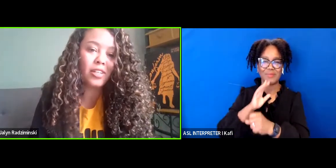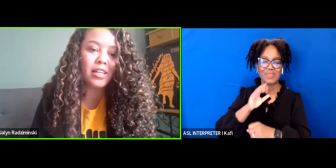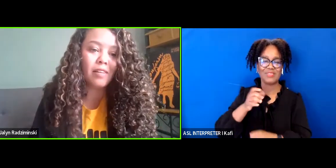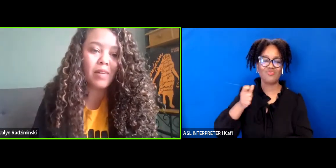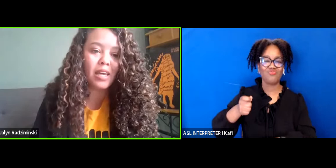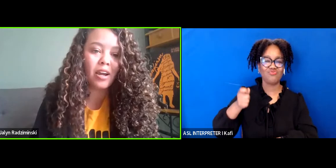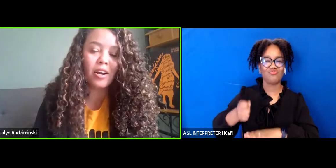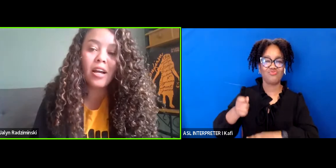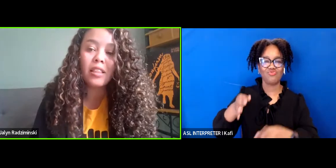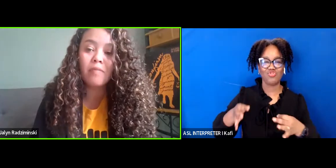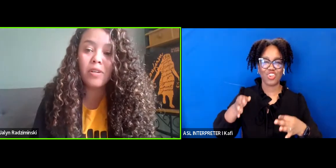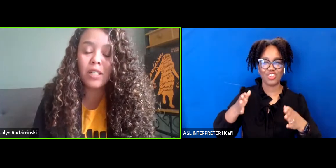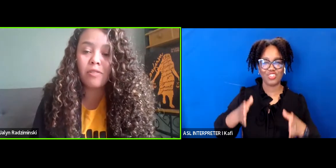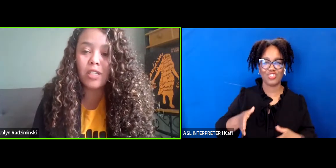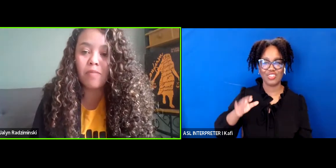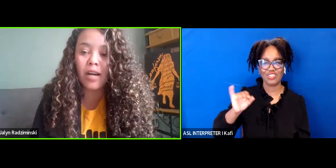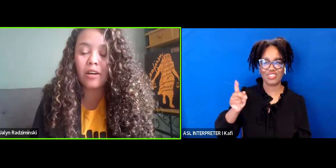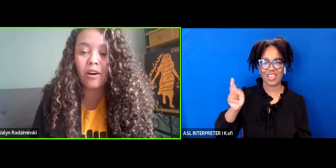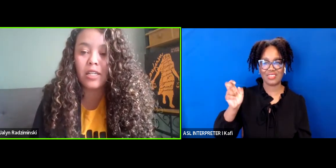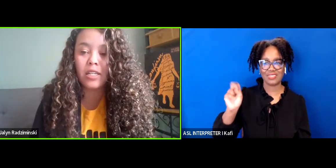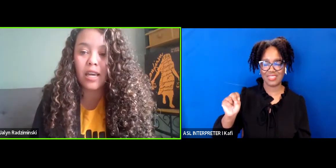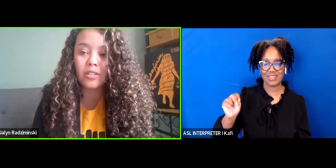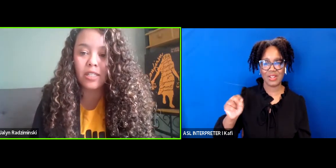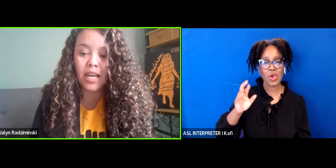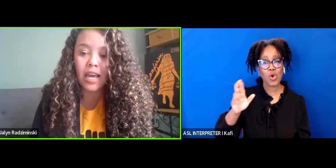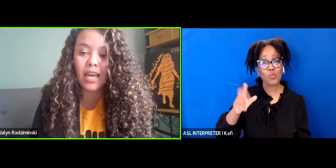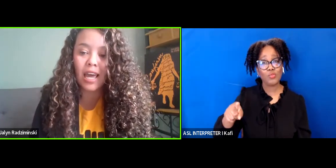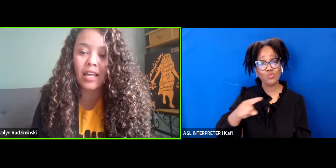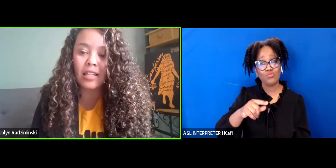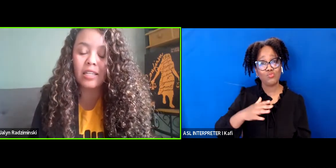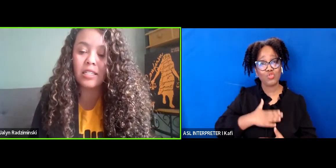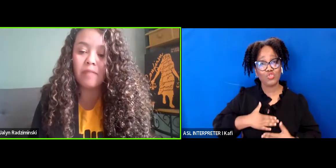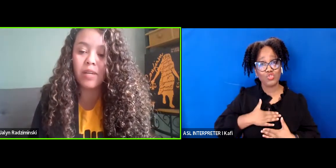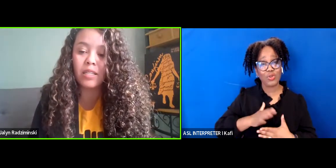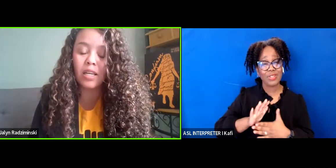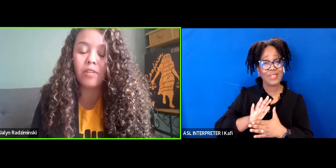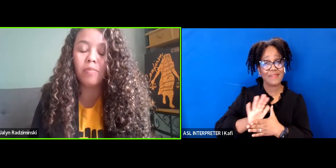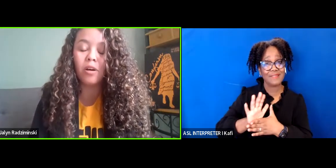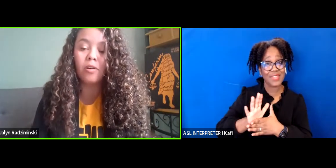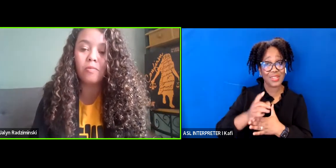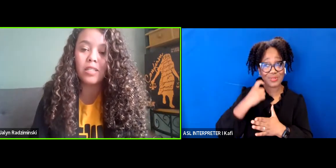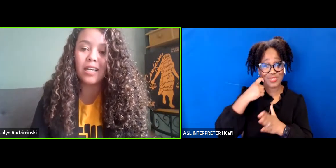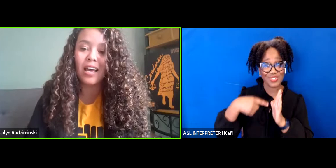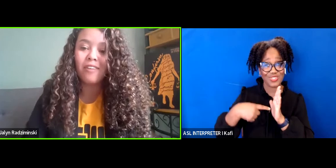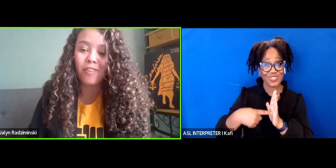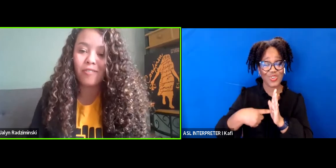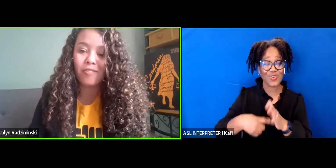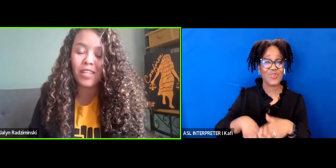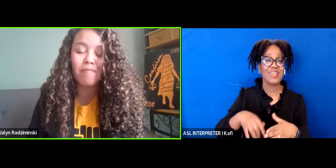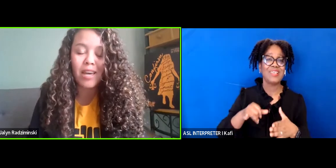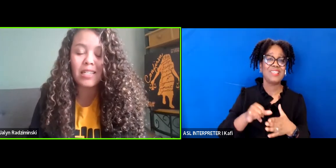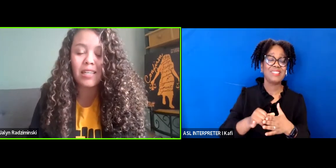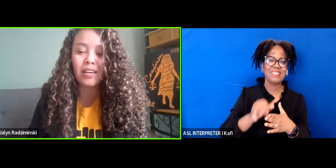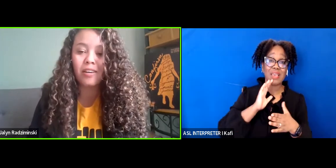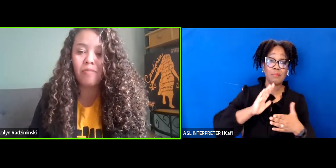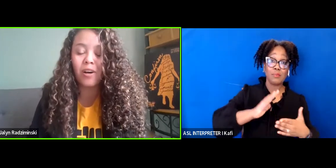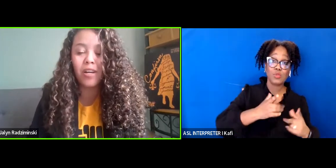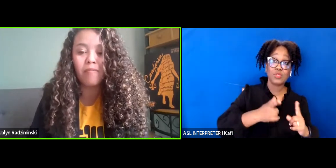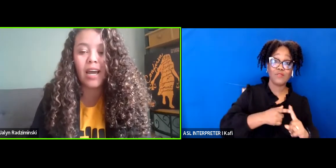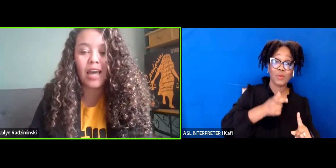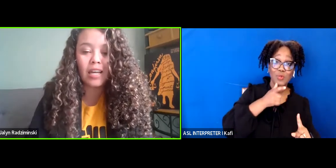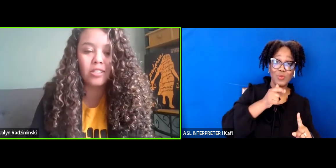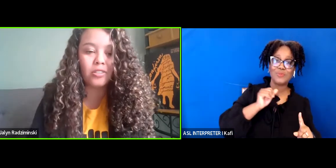intern ludna pierre the music was by the artist andra day and the snippets of the poem was from the amazing